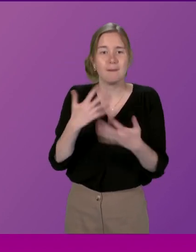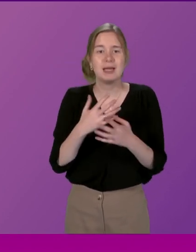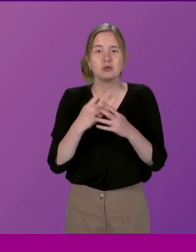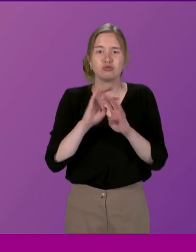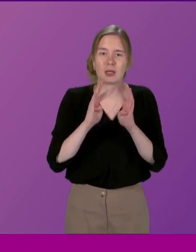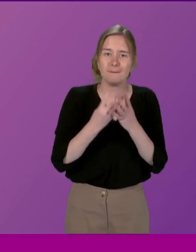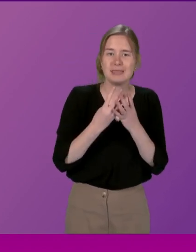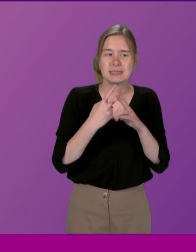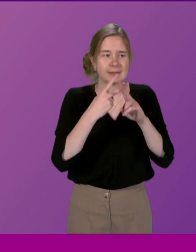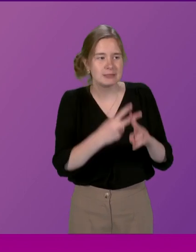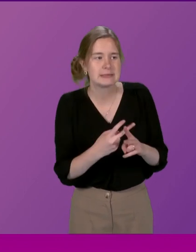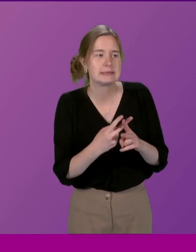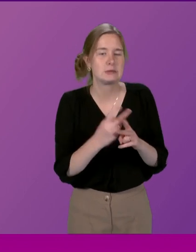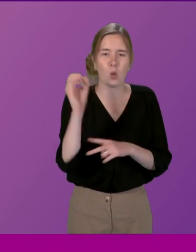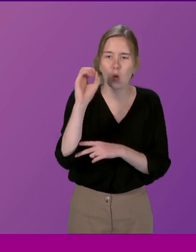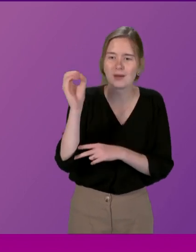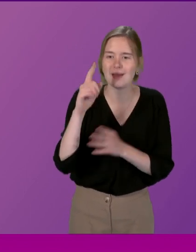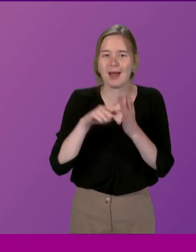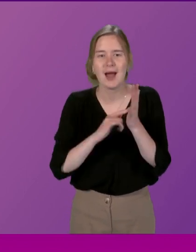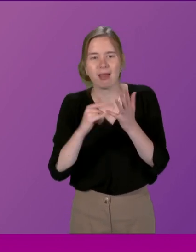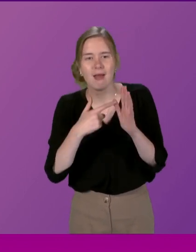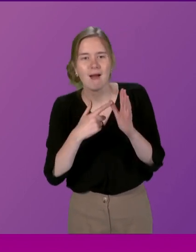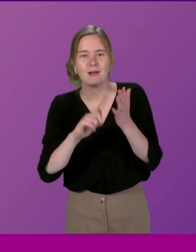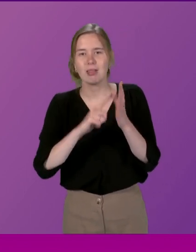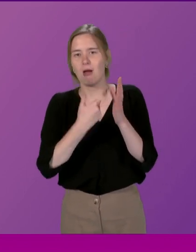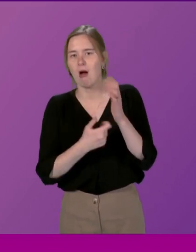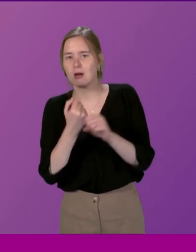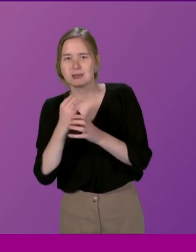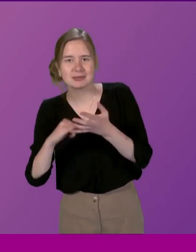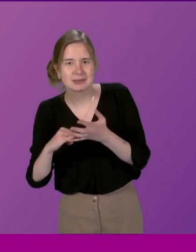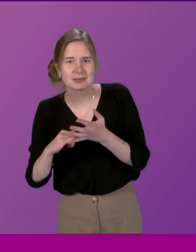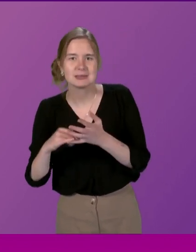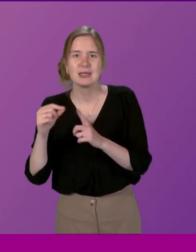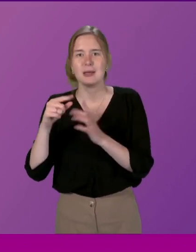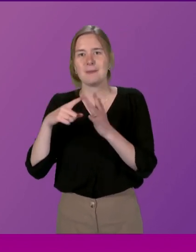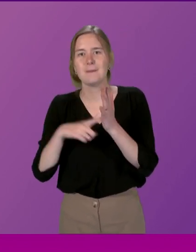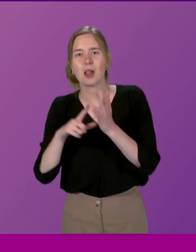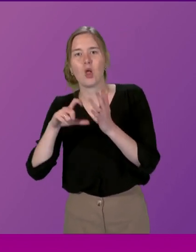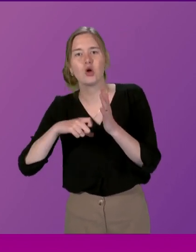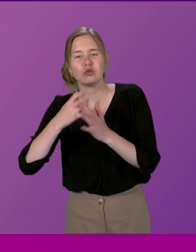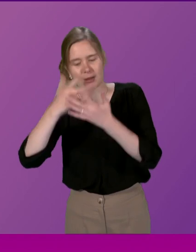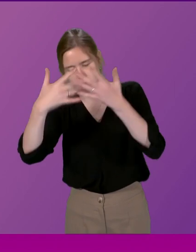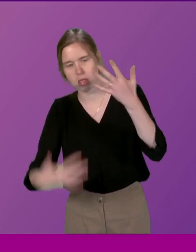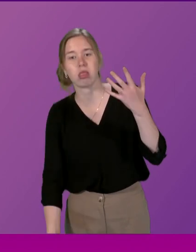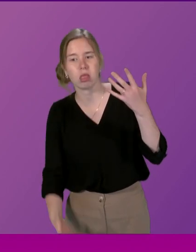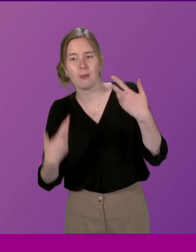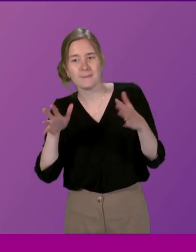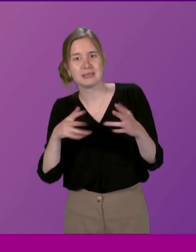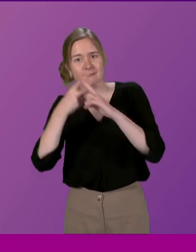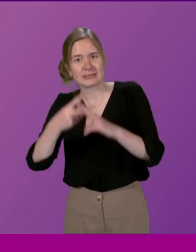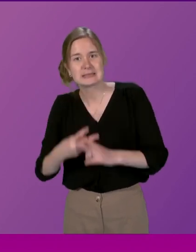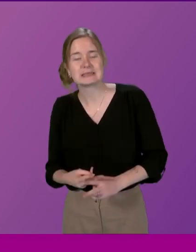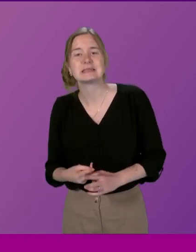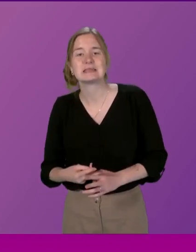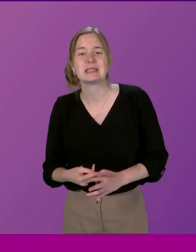visits to Orkney Arbroath Nairn Islay Largs Twice Hoyk Pitlochry Lochaber and more but